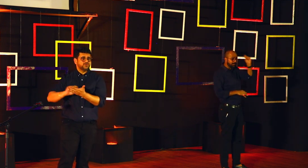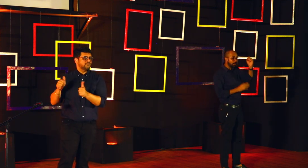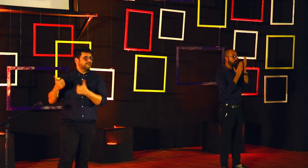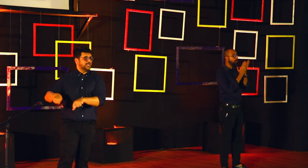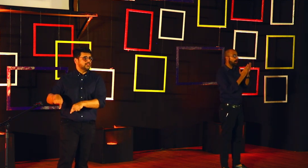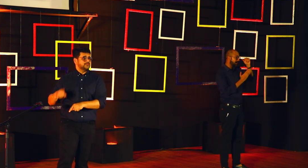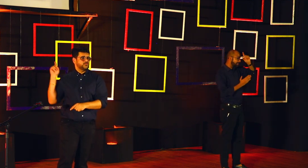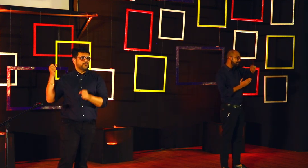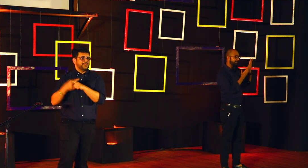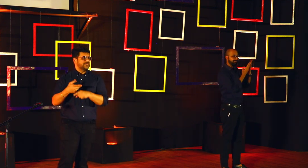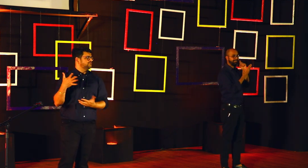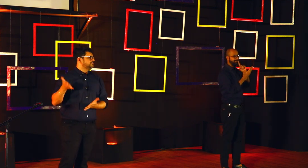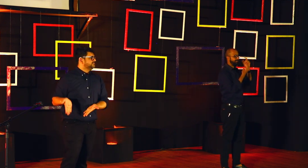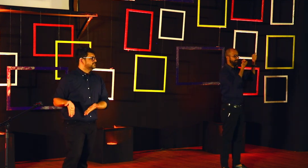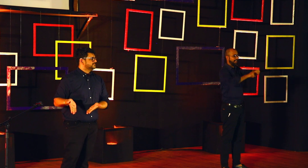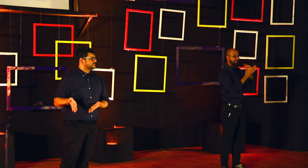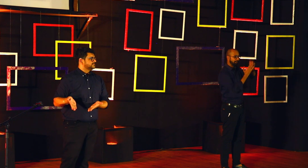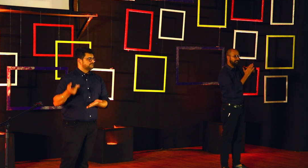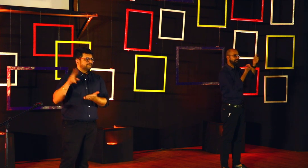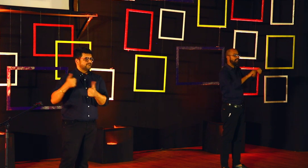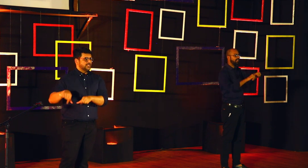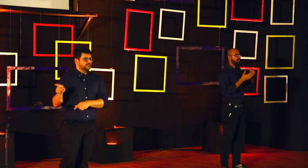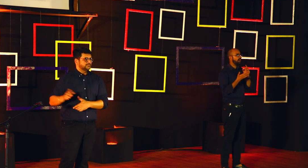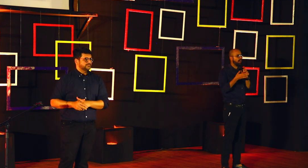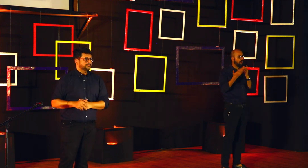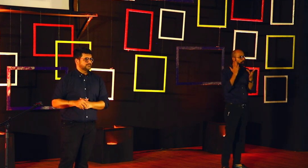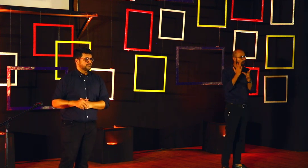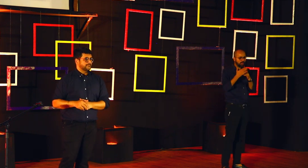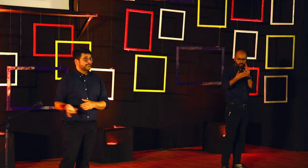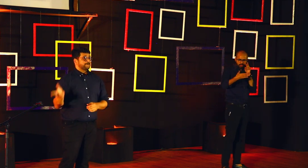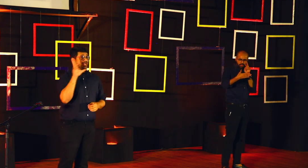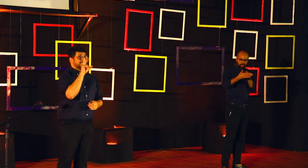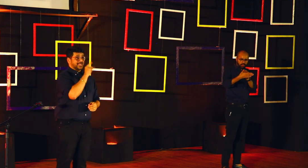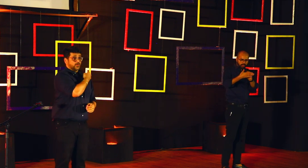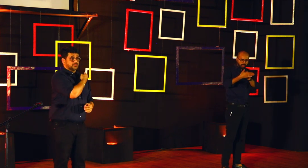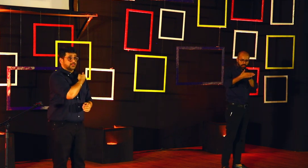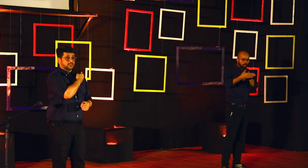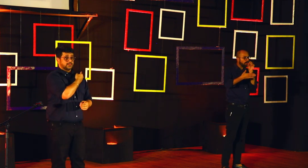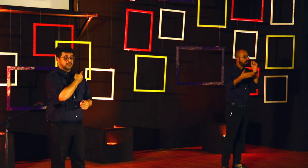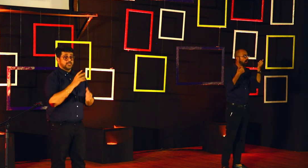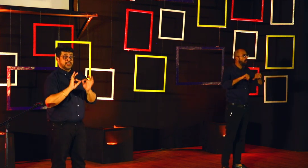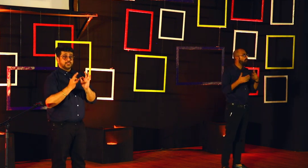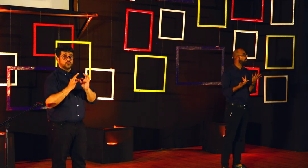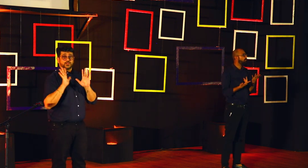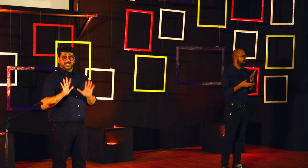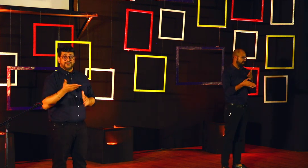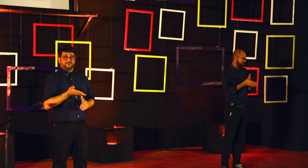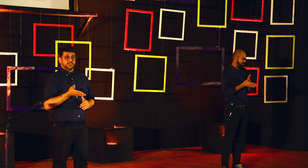have missed 15 to 18 years of education. This doesn't match them. Because their second or third language fluency is not happening. At the same time, you see the third